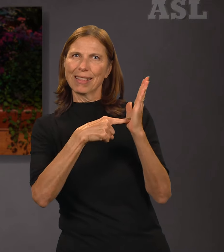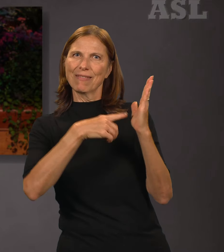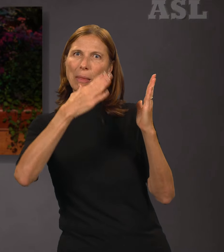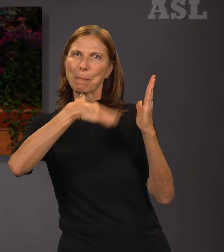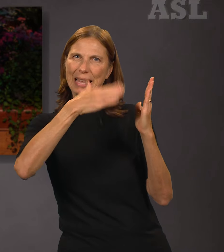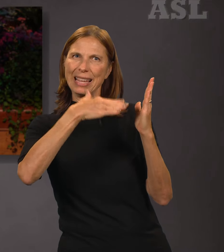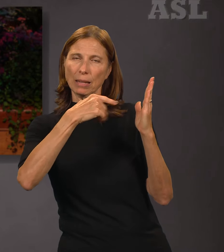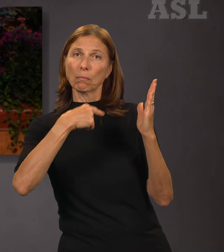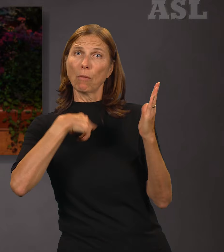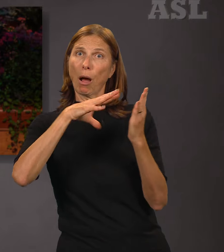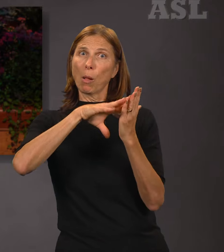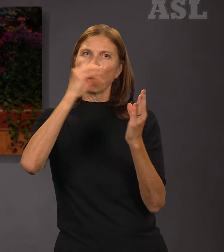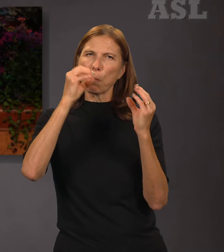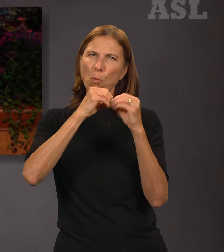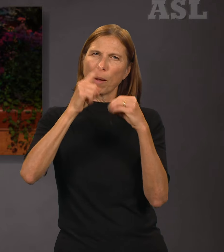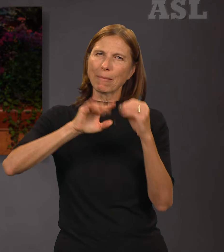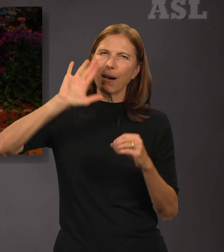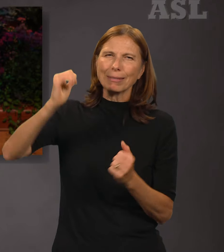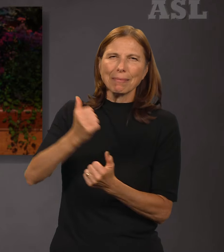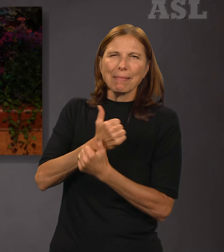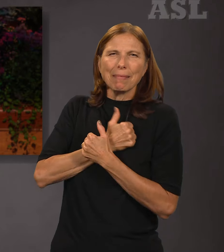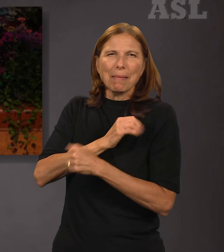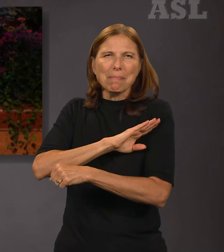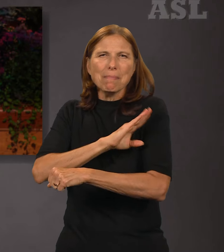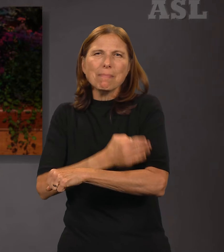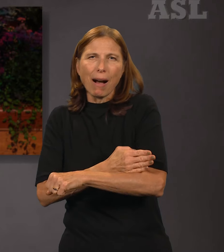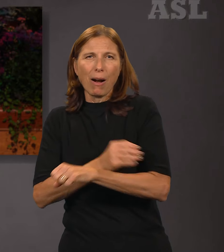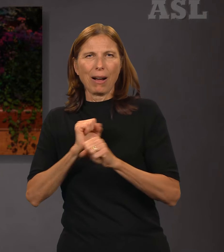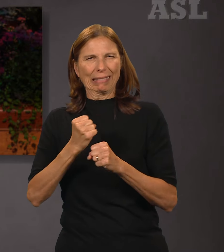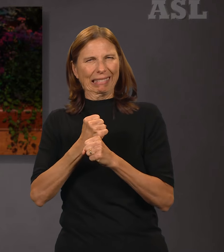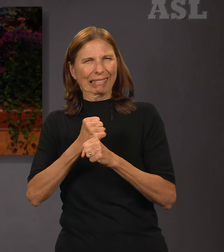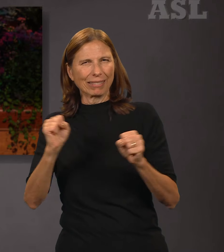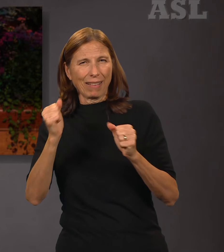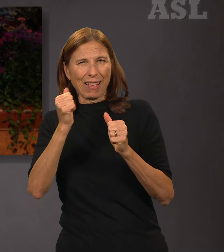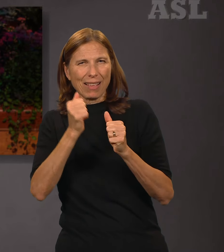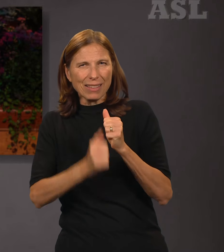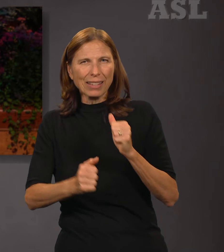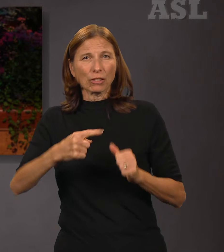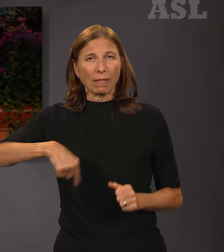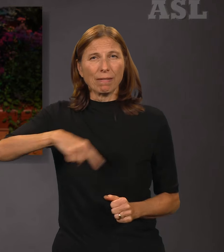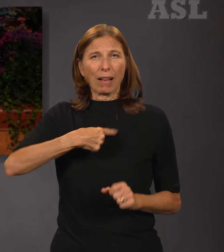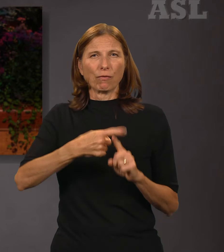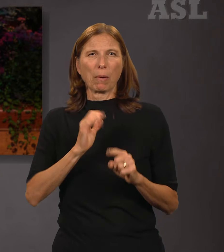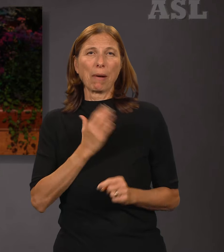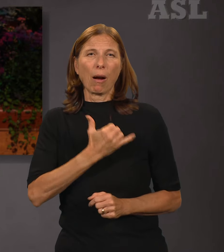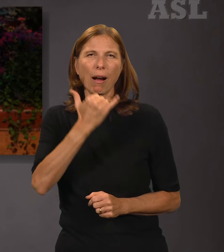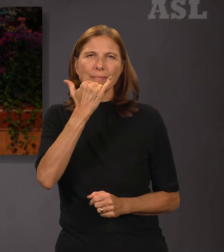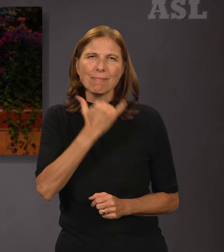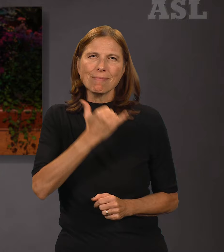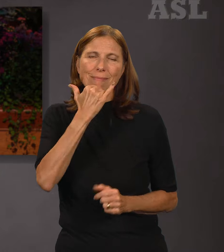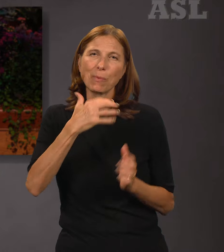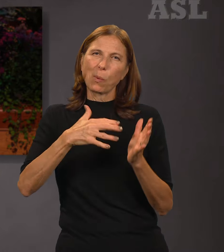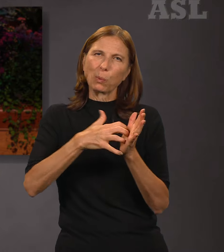to save each of us from our weaknesses, mistakes, and sins, and to help us to become something more.